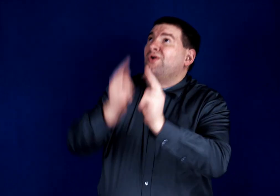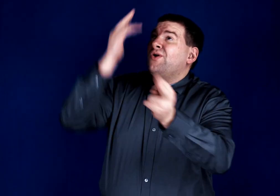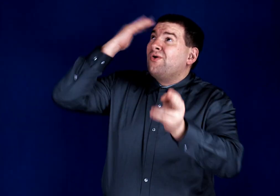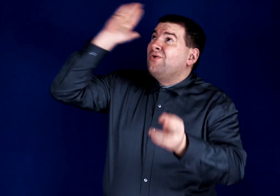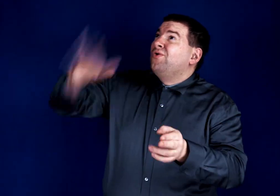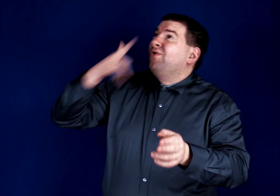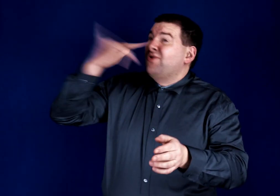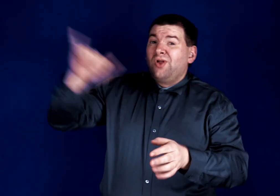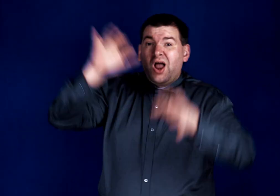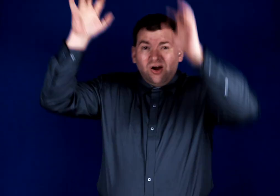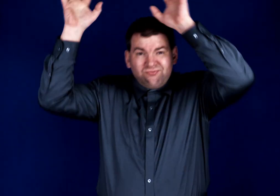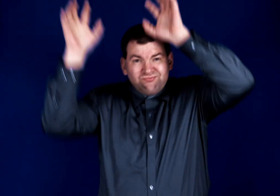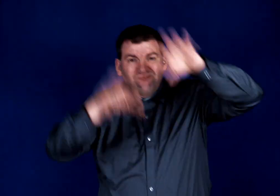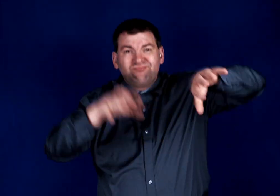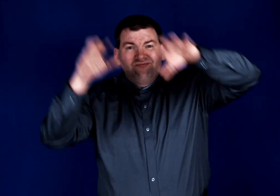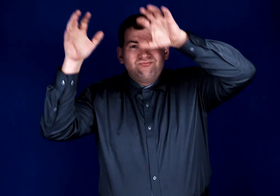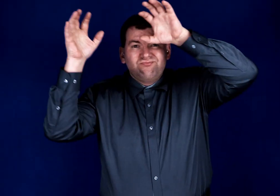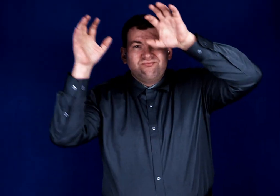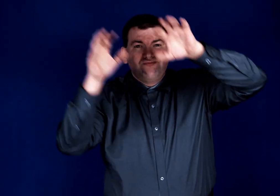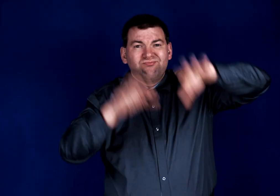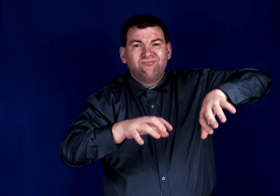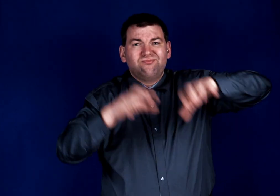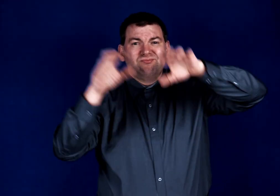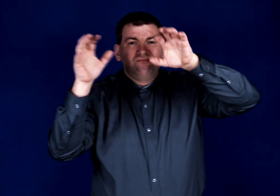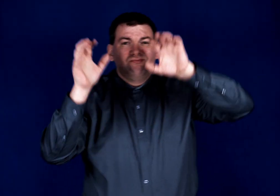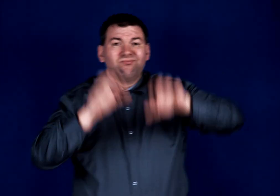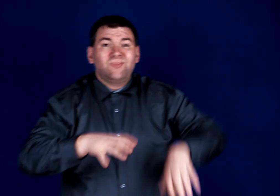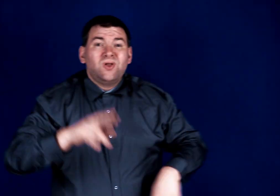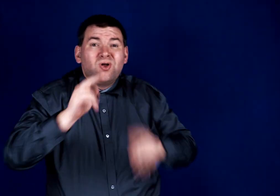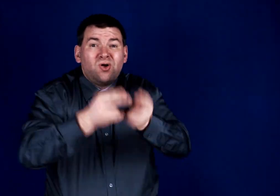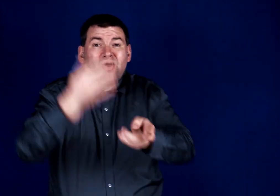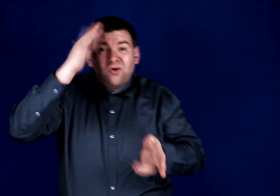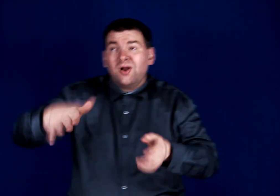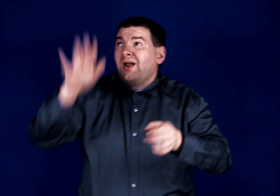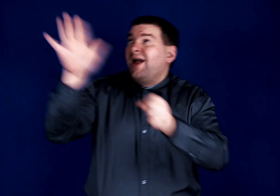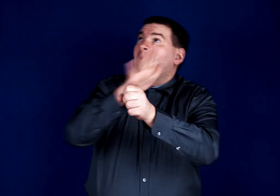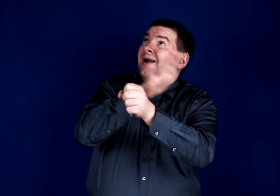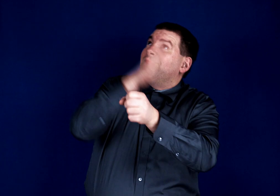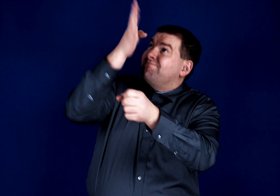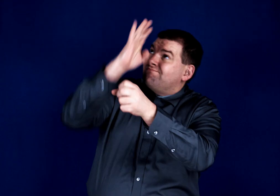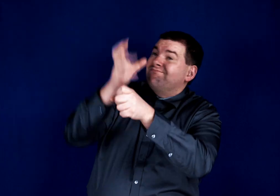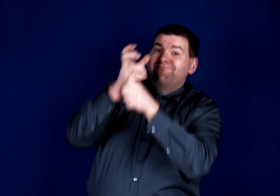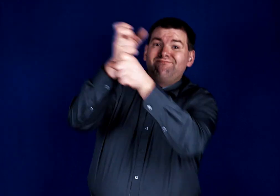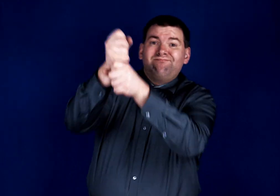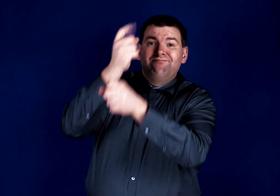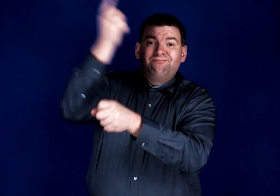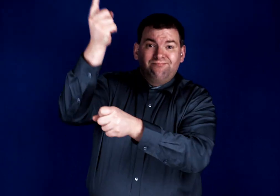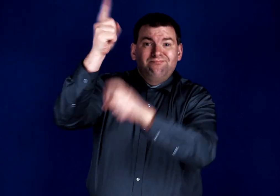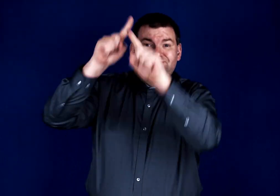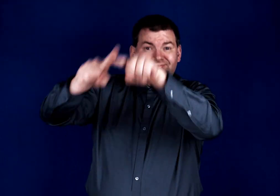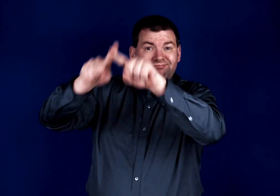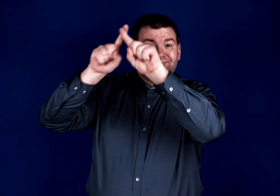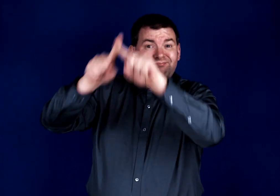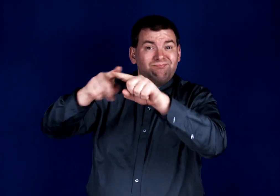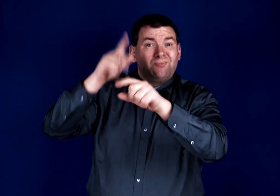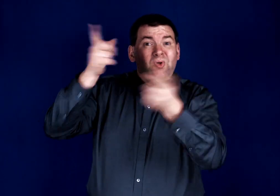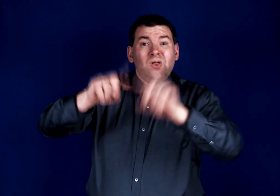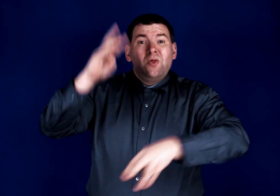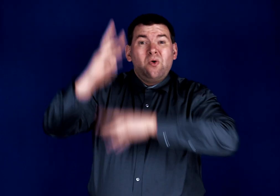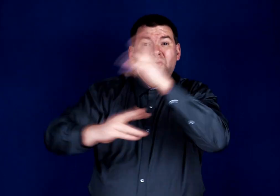Noah knew what a raindrop was, Noah knew a God who could throw out in trust. And when the world